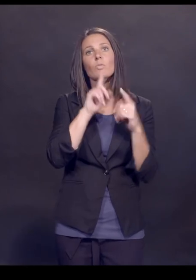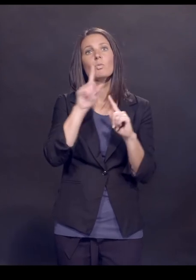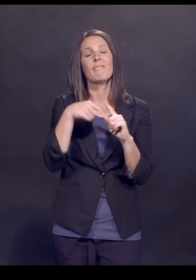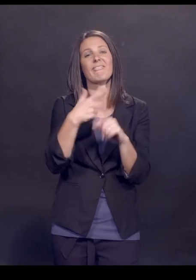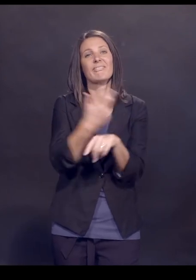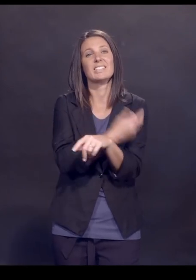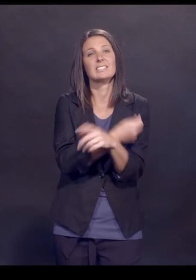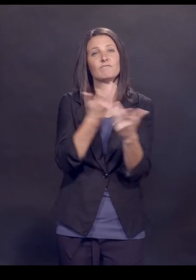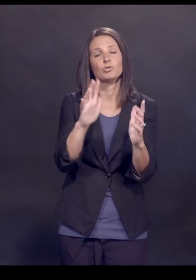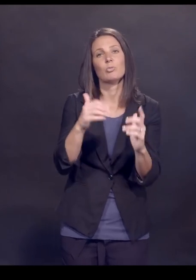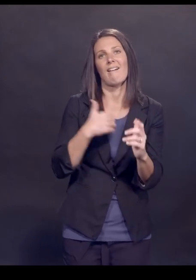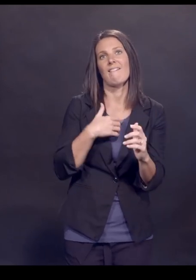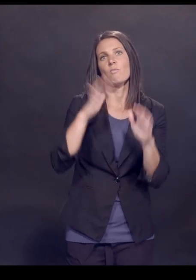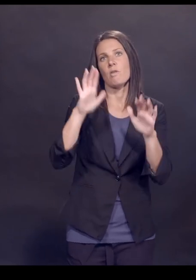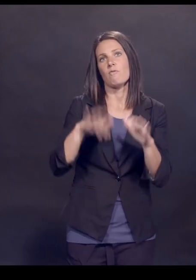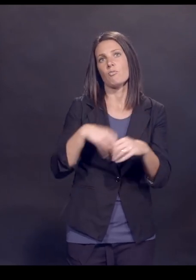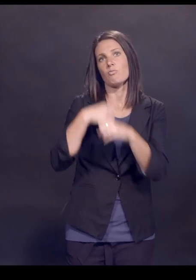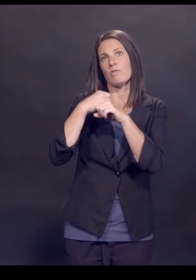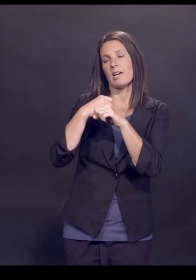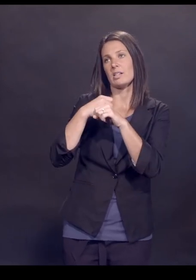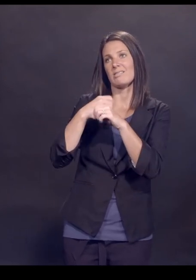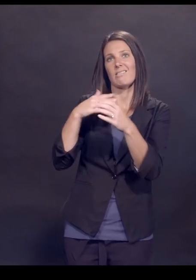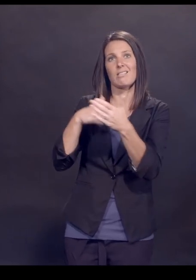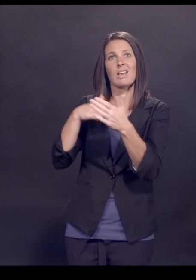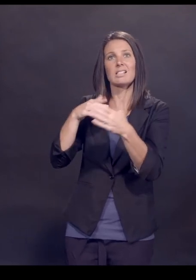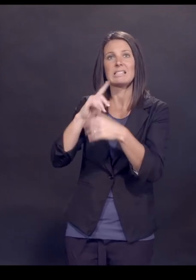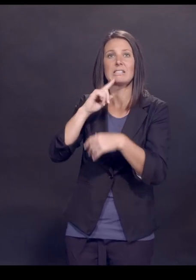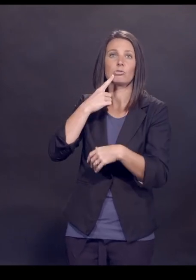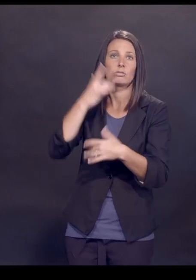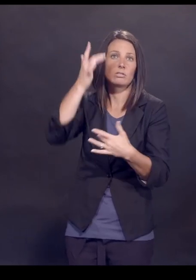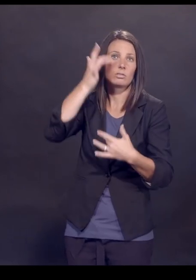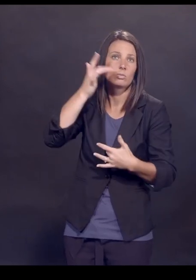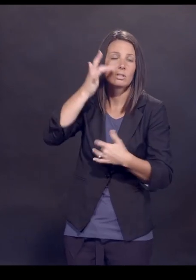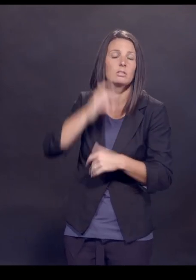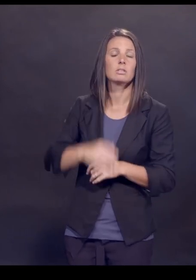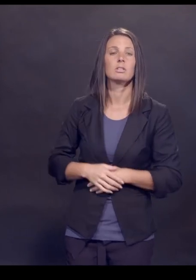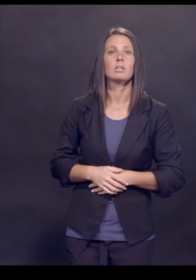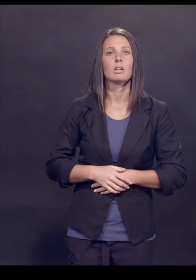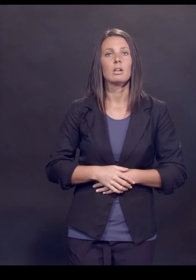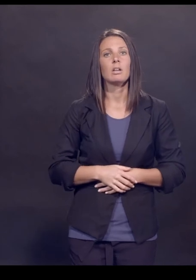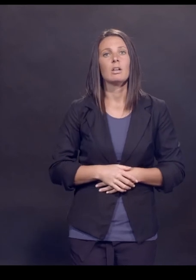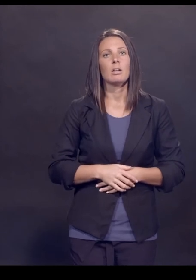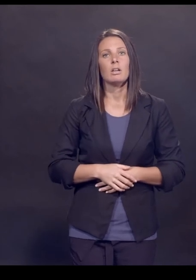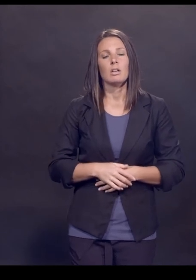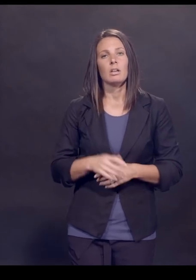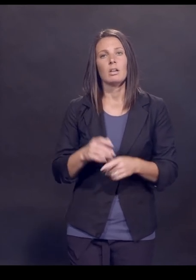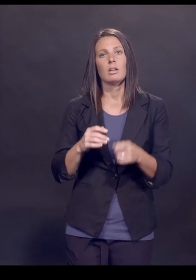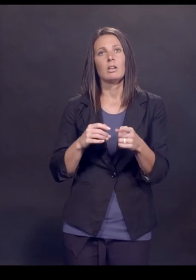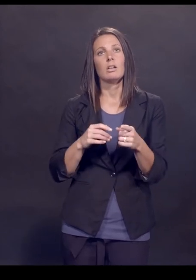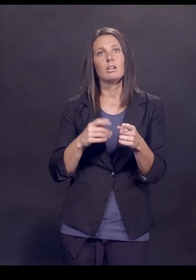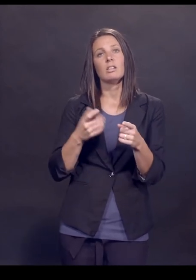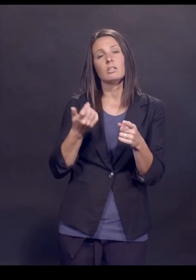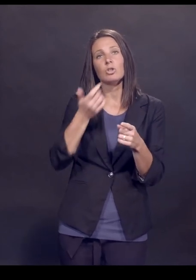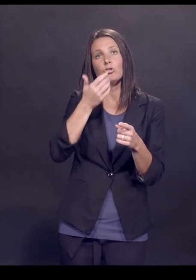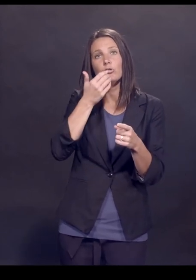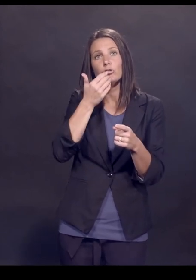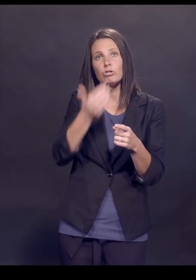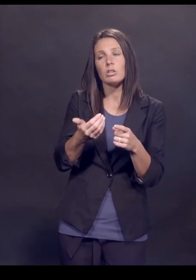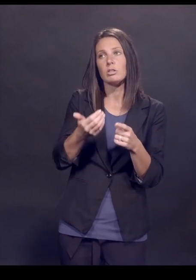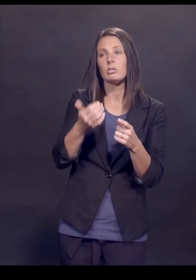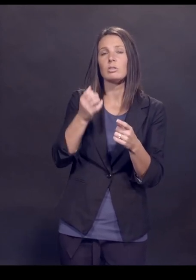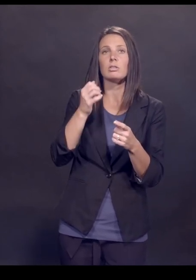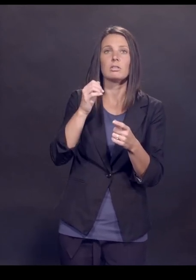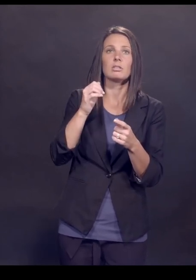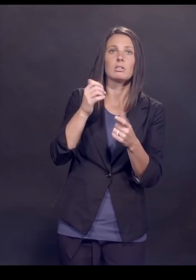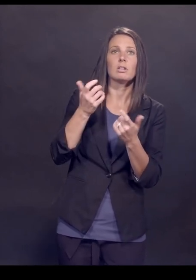vaccinated, you have excellent protection against serious illness. And to some extent, decent protection against mild or